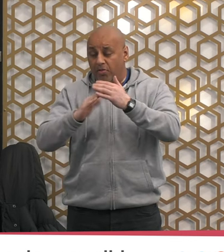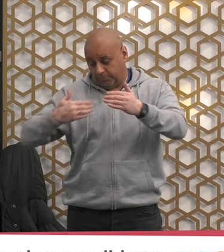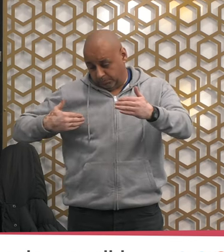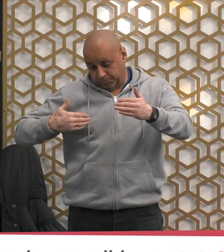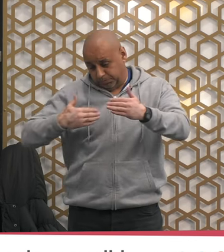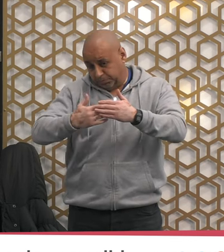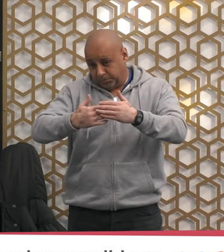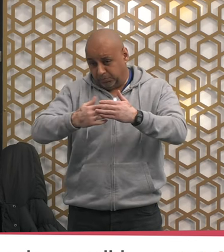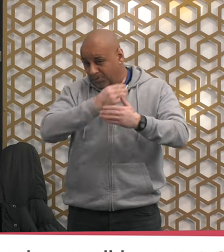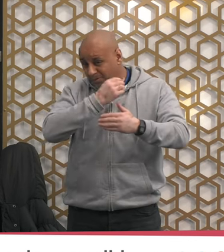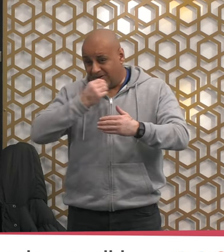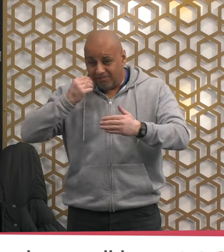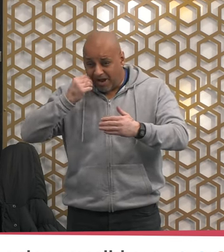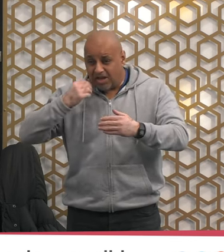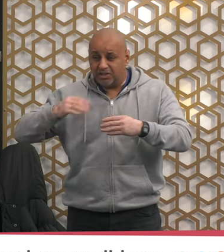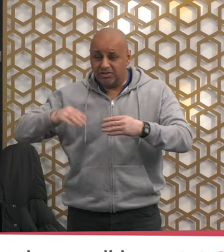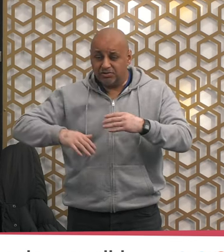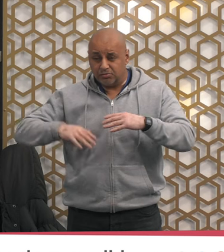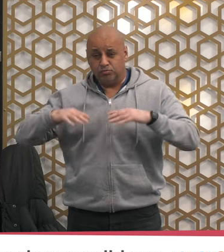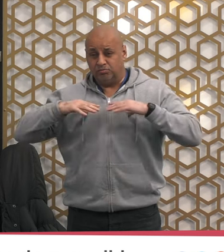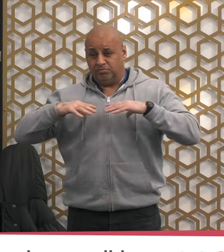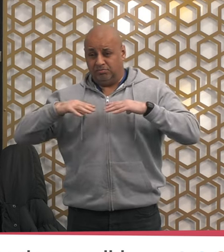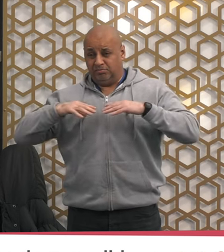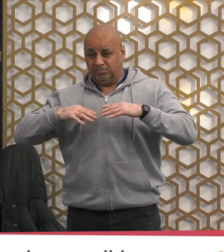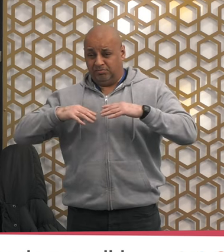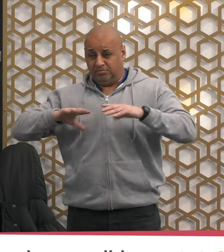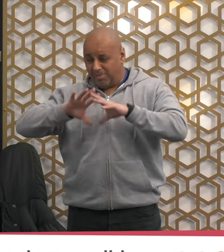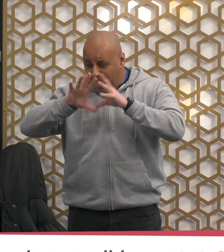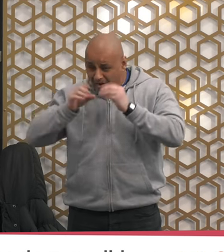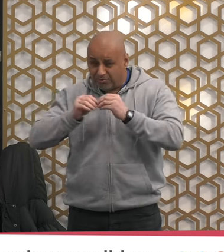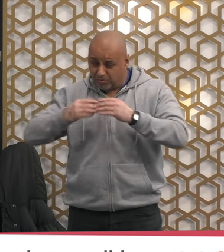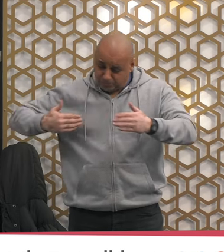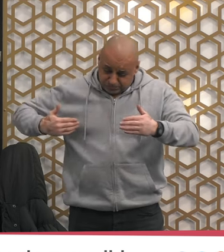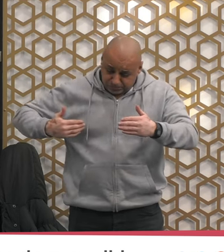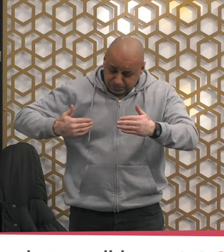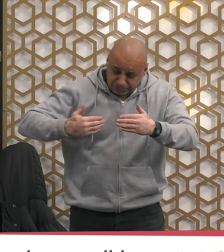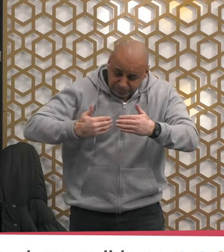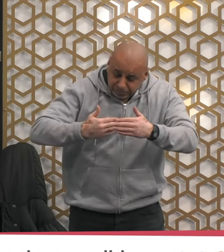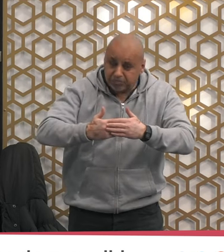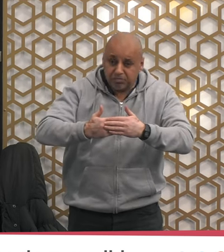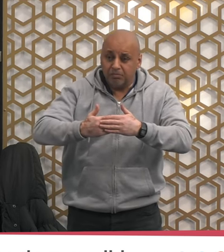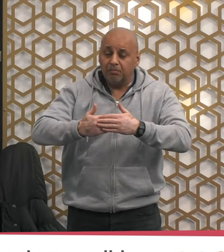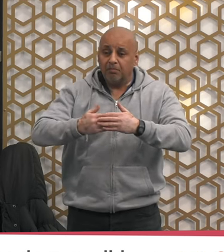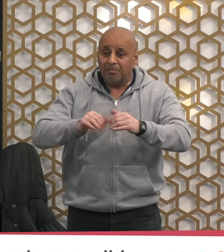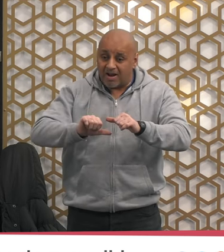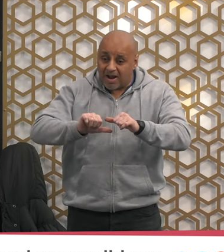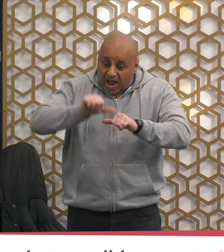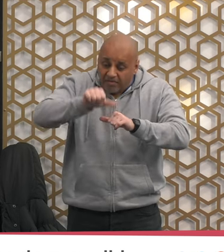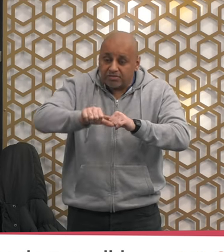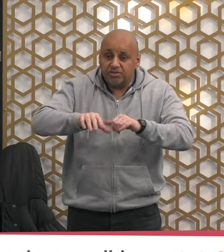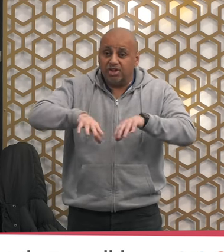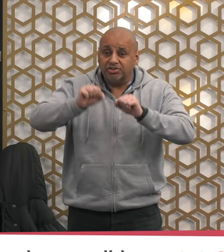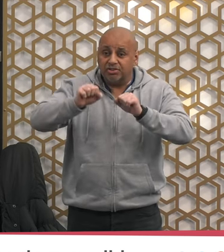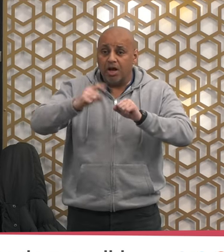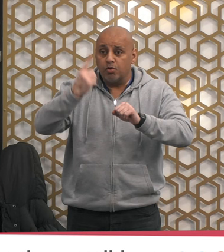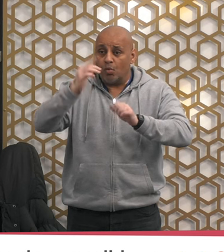the Prophet sallallahu alayhi wa sallam had the sunnah to observing the fast